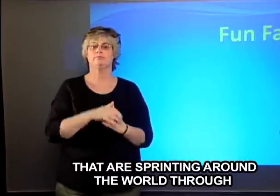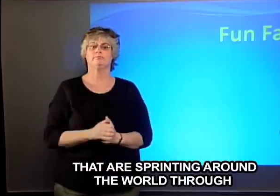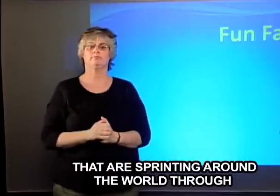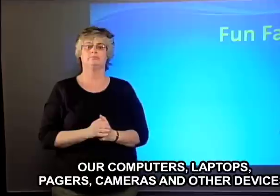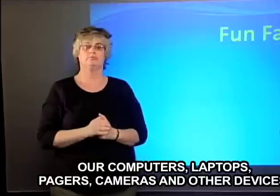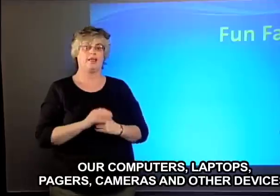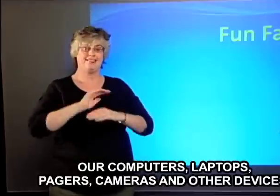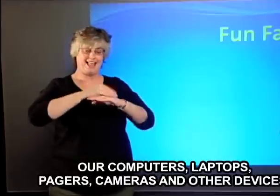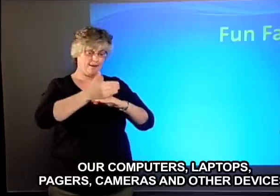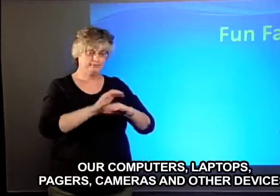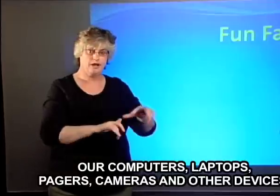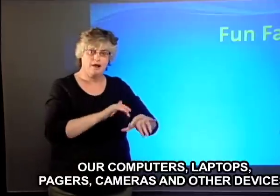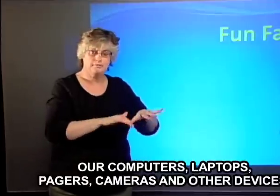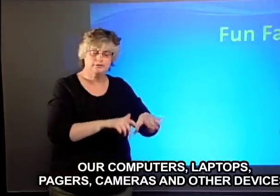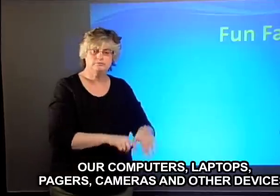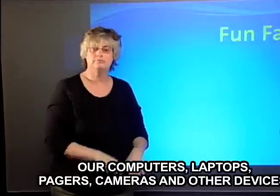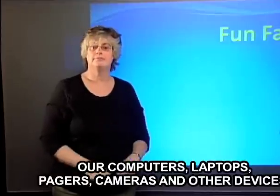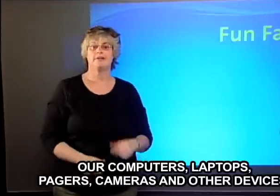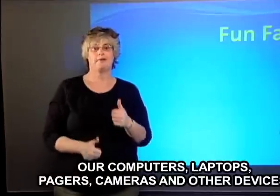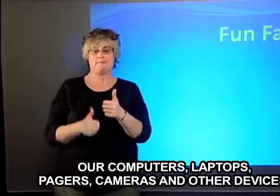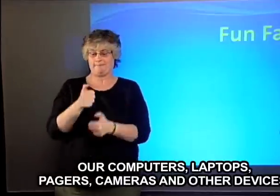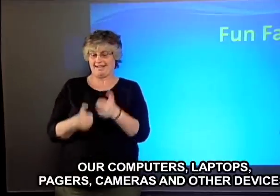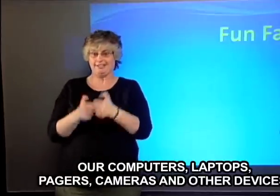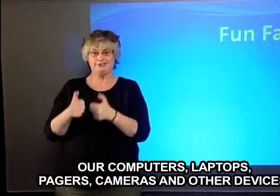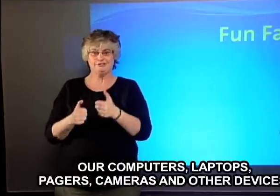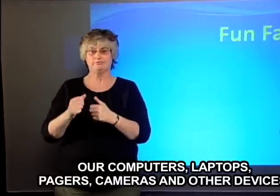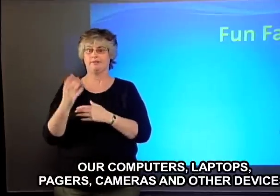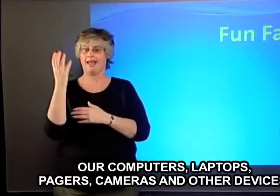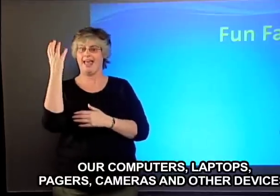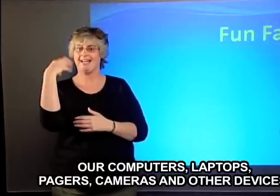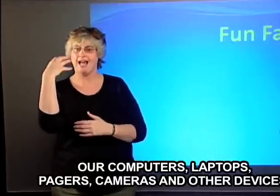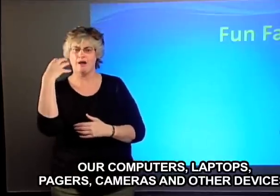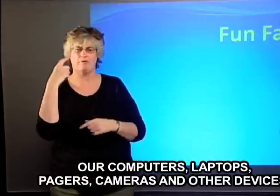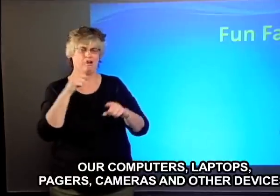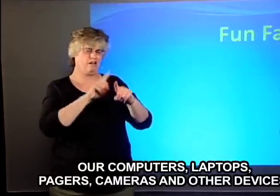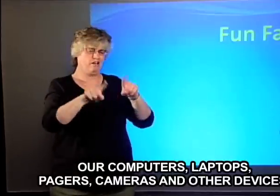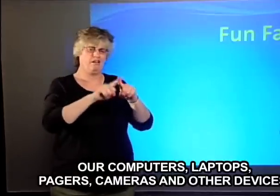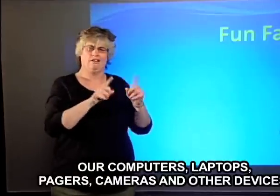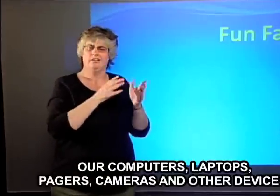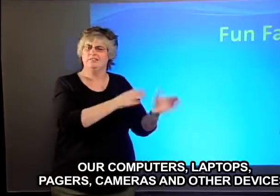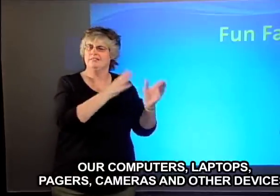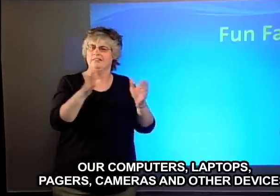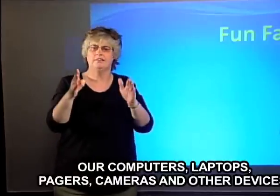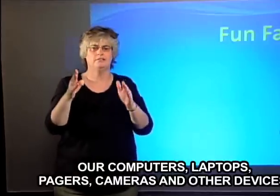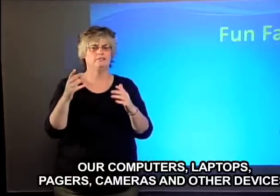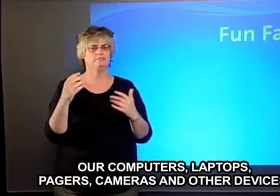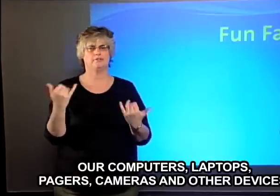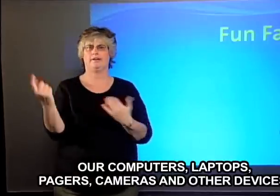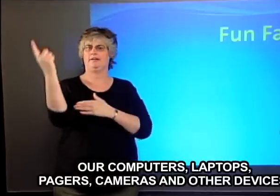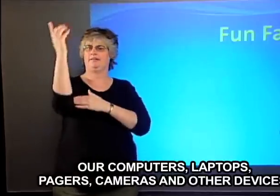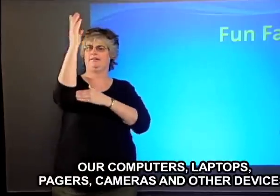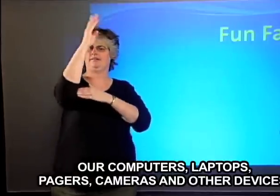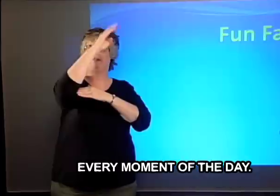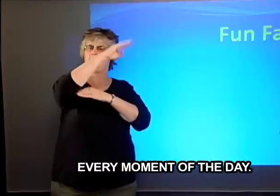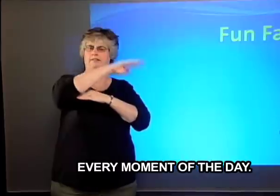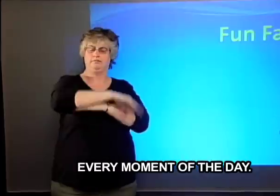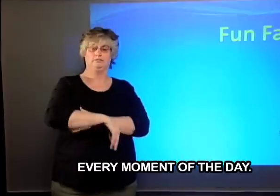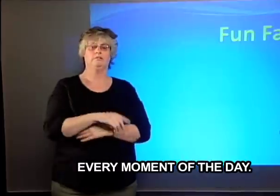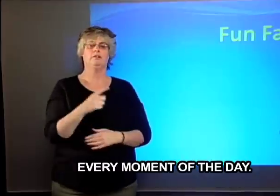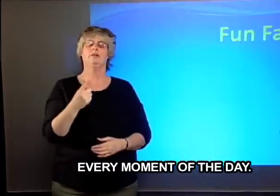our computers, laptops, pagers, cameras, and other devices every moment